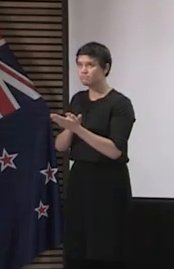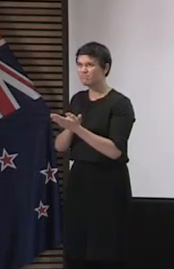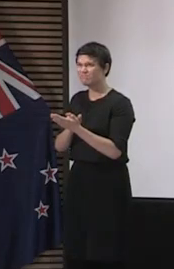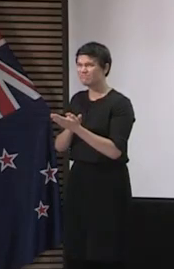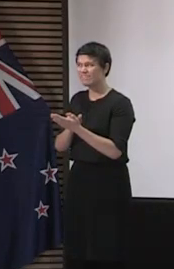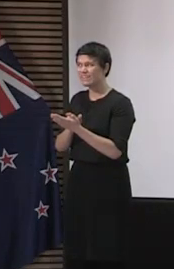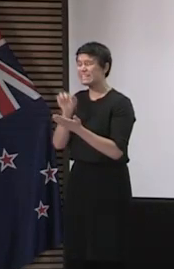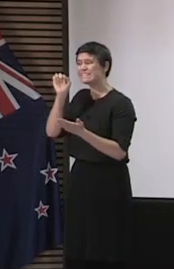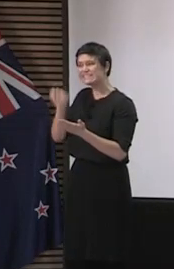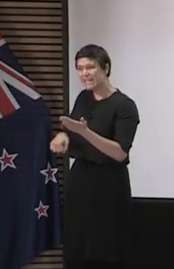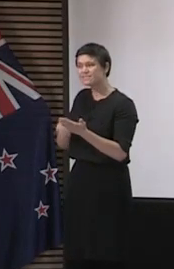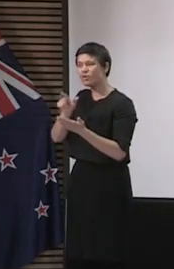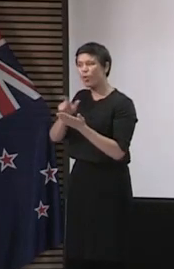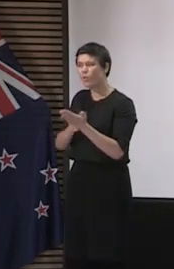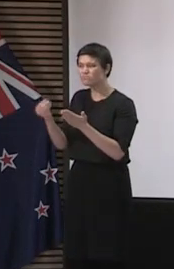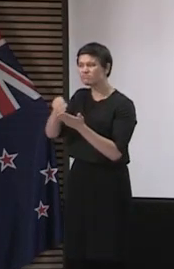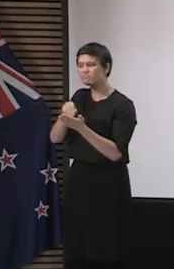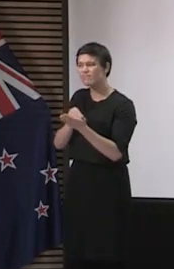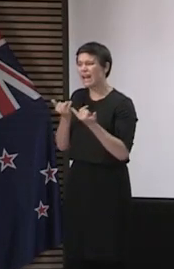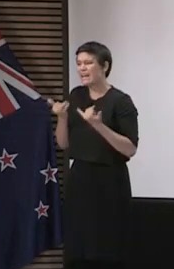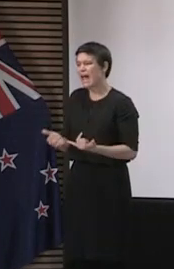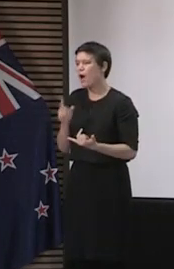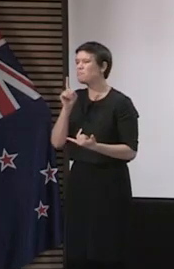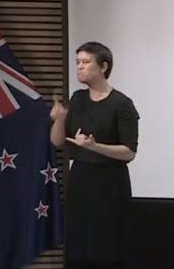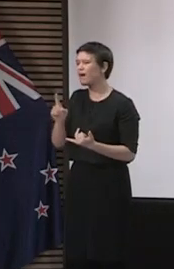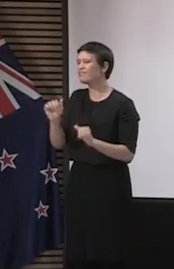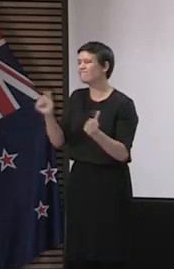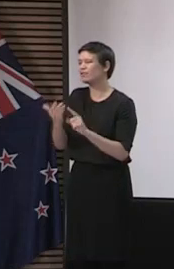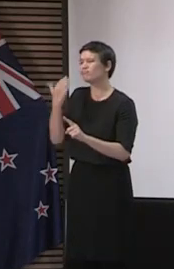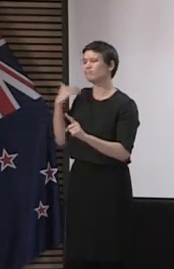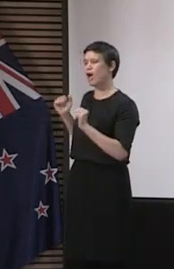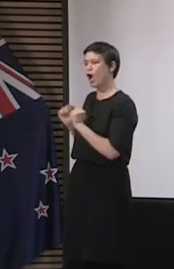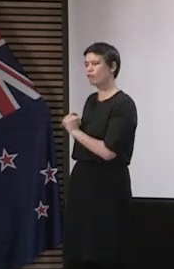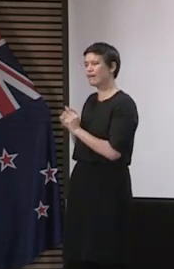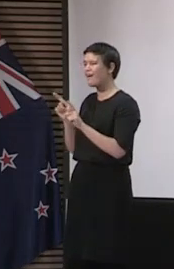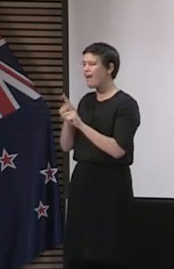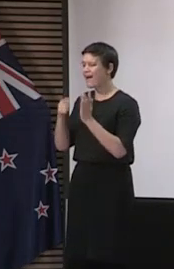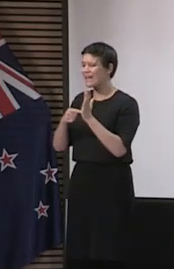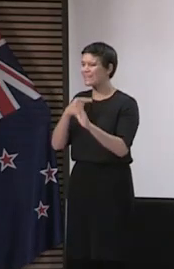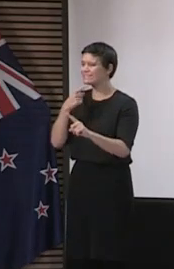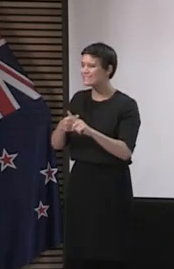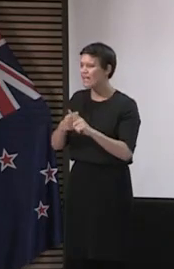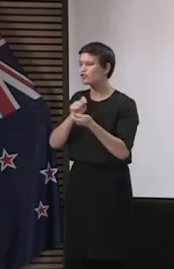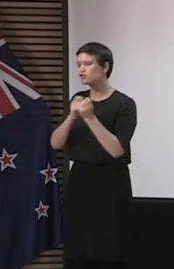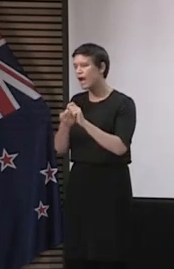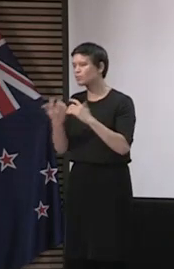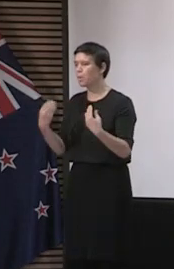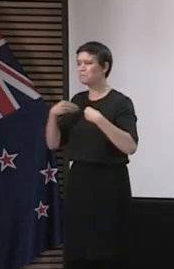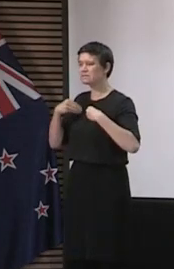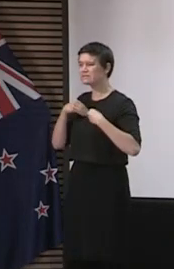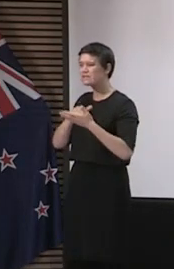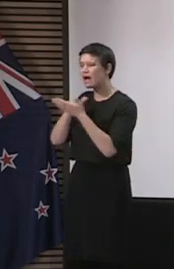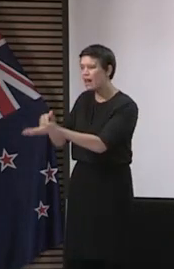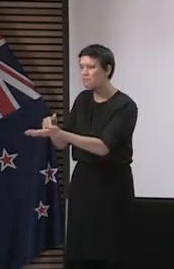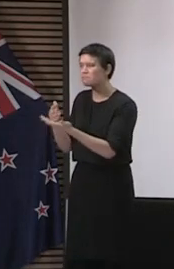announced. So insolvency measures, some of those tax changes, there's been other areas where we've delayed